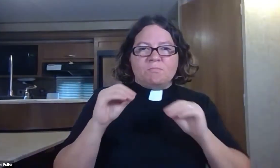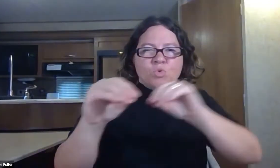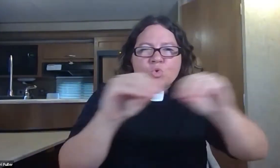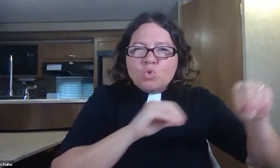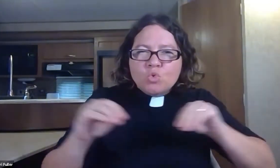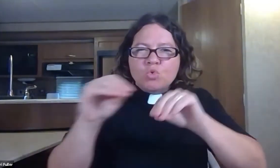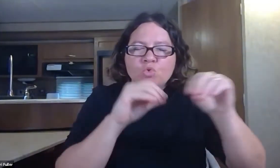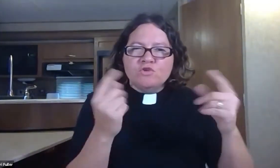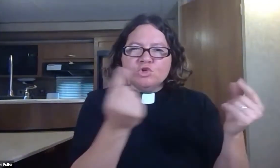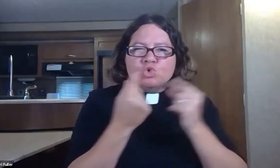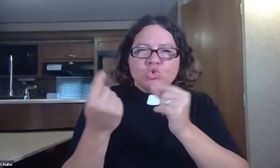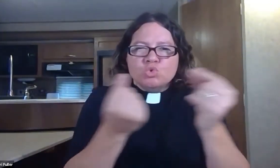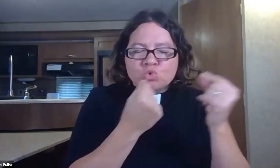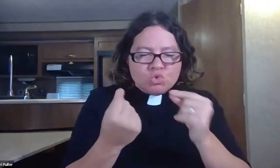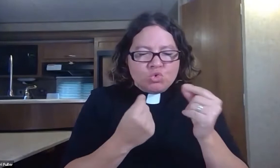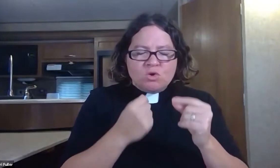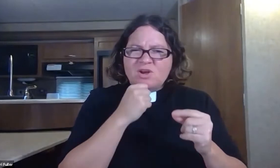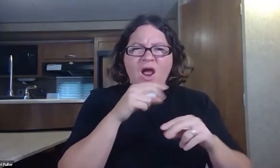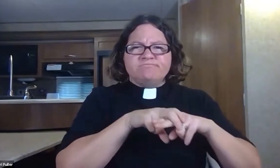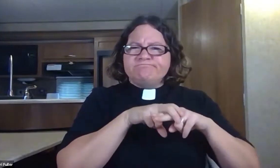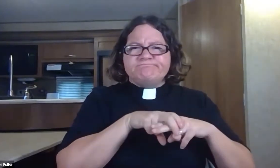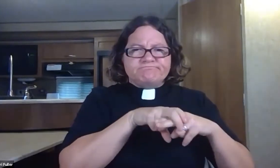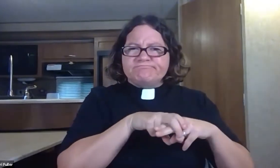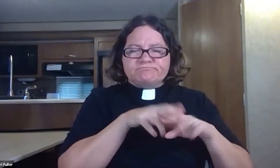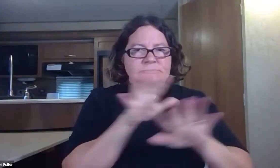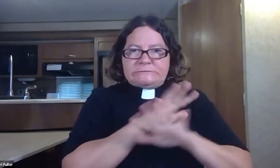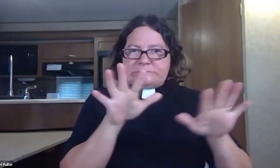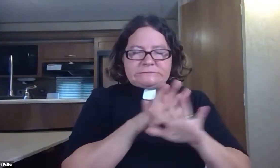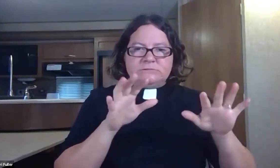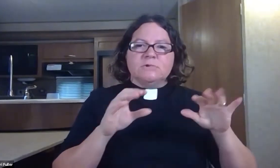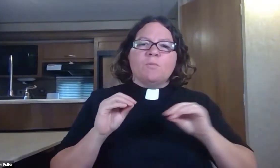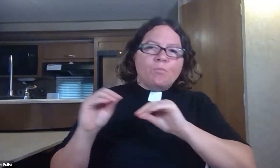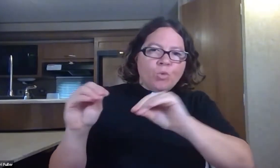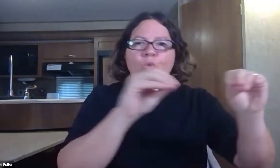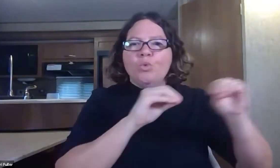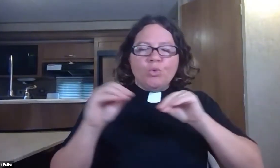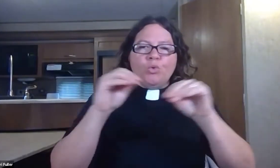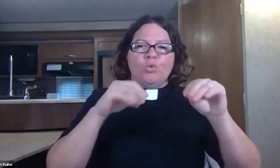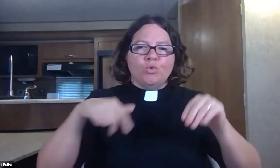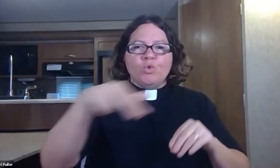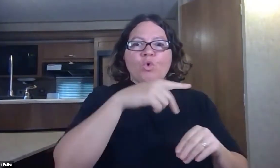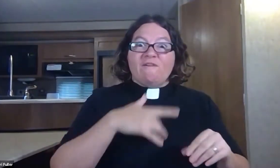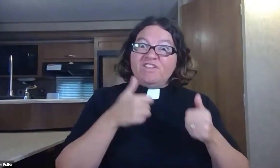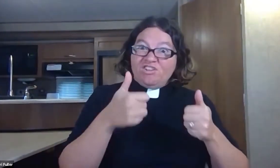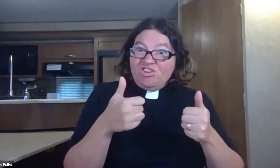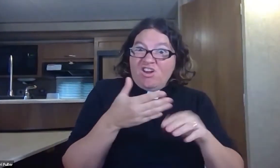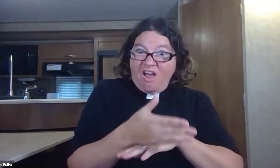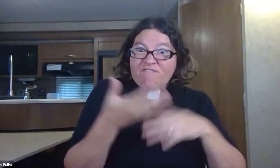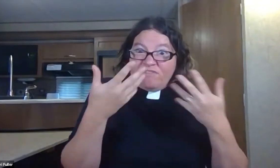getting out, moving around, being physically active rather than staying indoors and stationary. Make sure that your